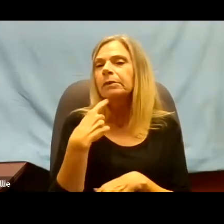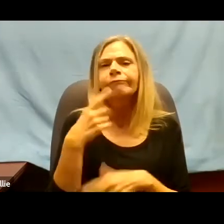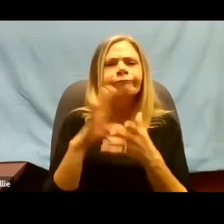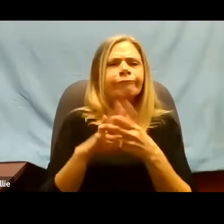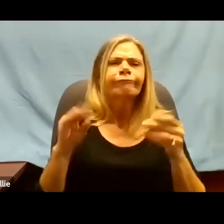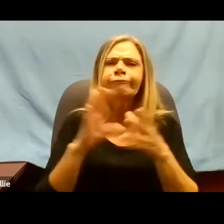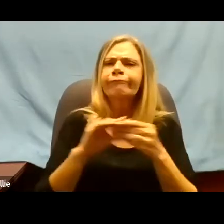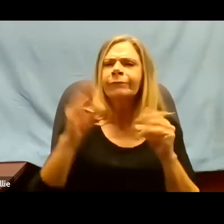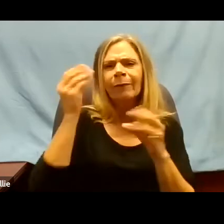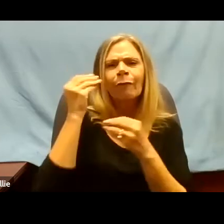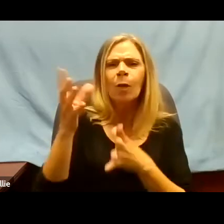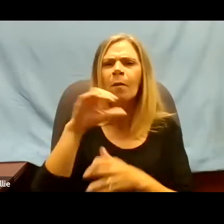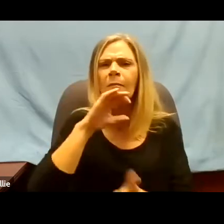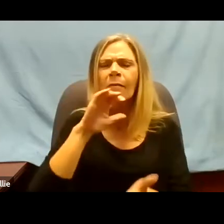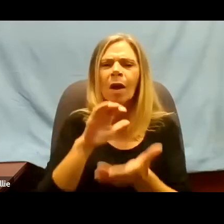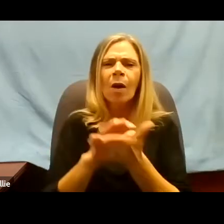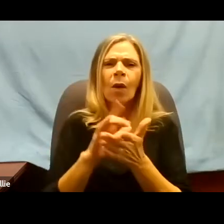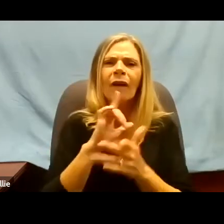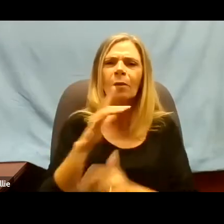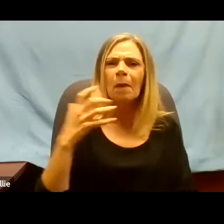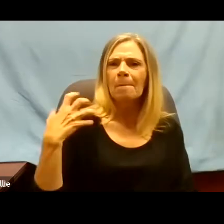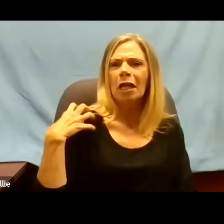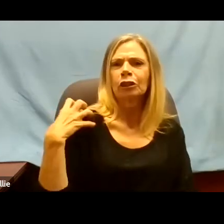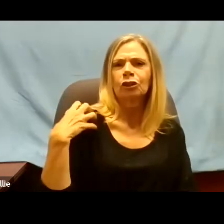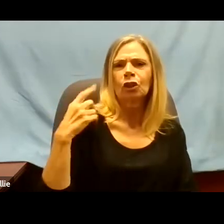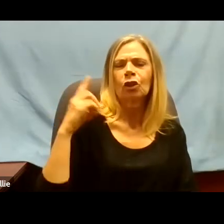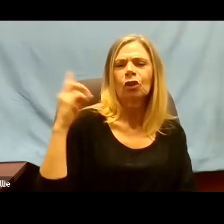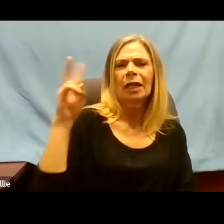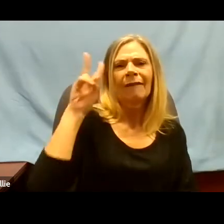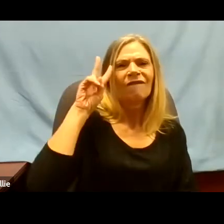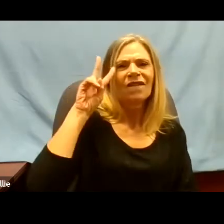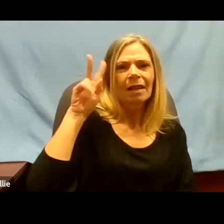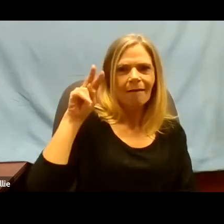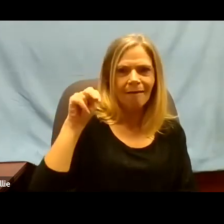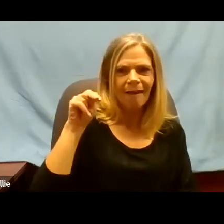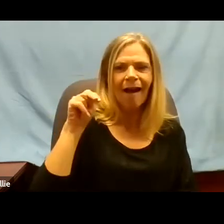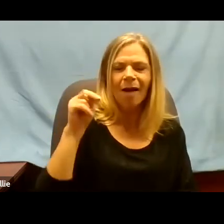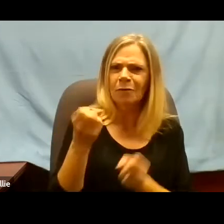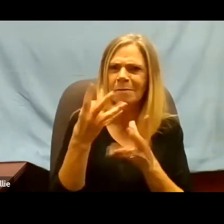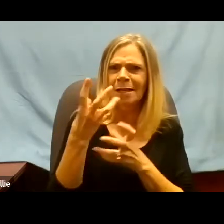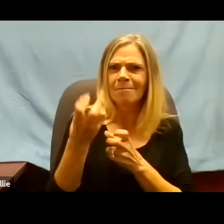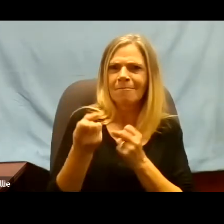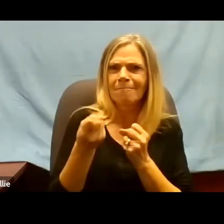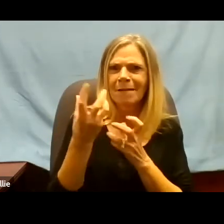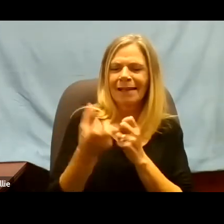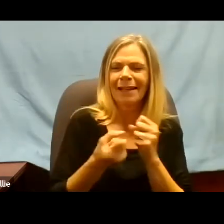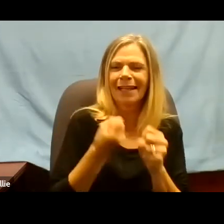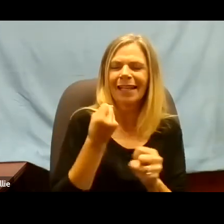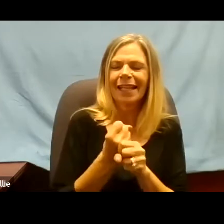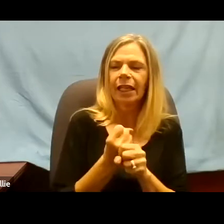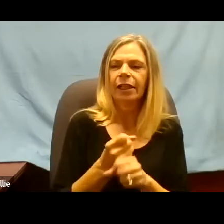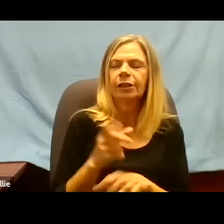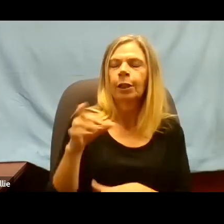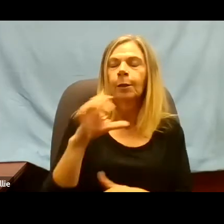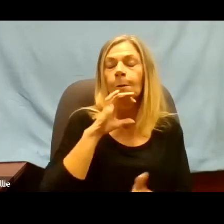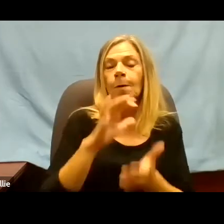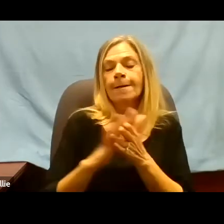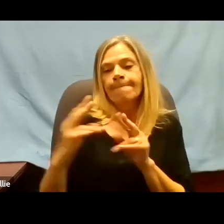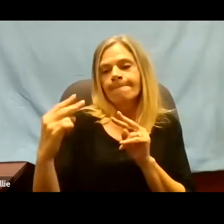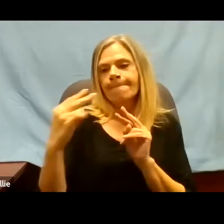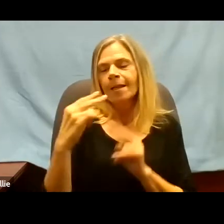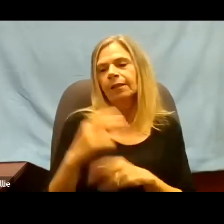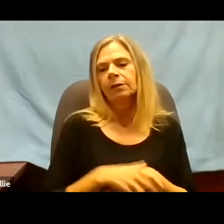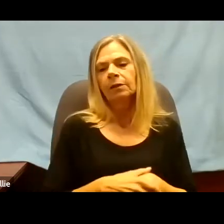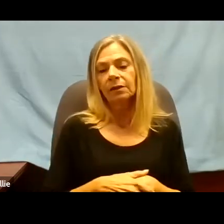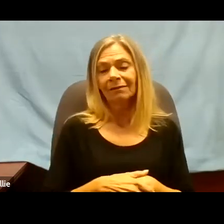many years. And she looked at me and said, Richard, do we have the ability to raise